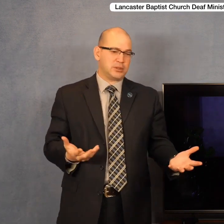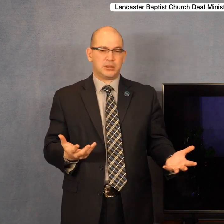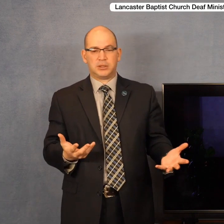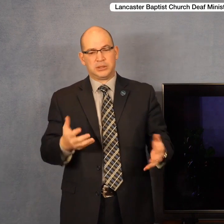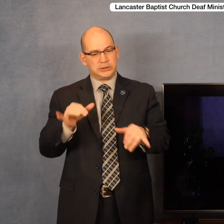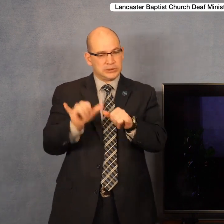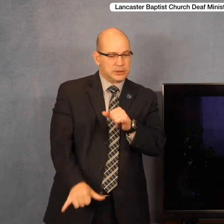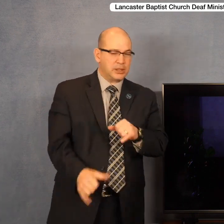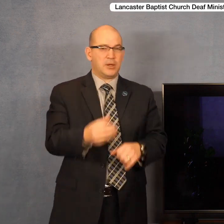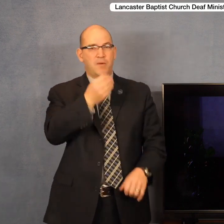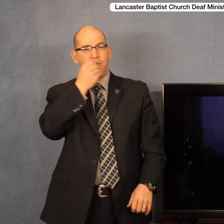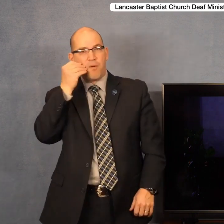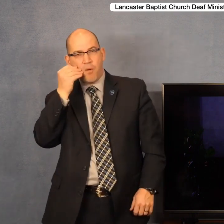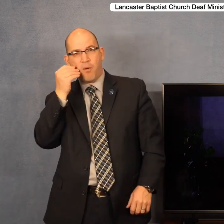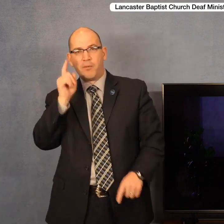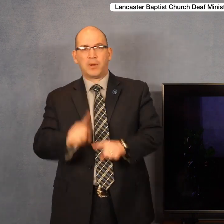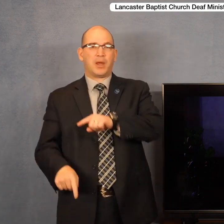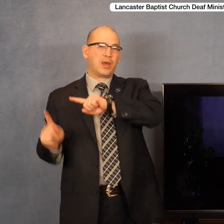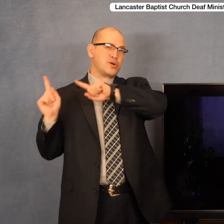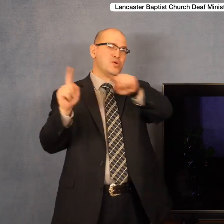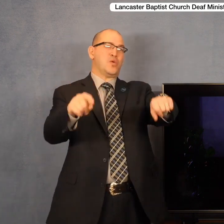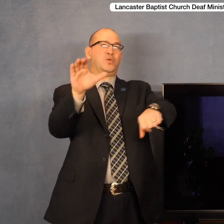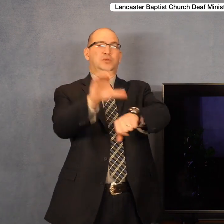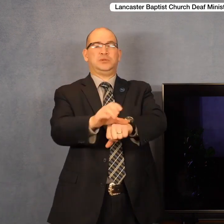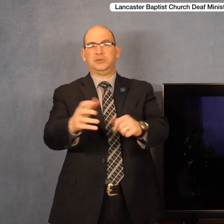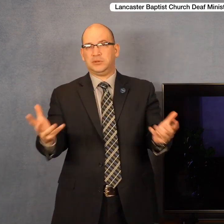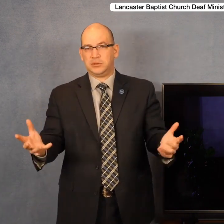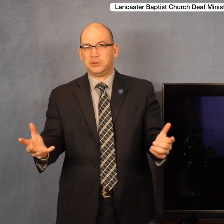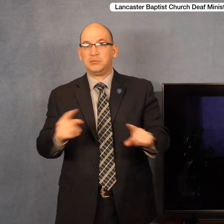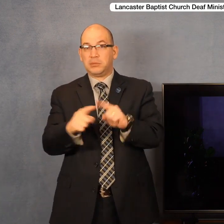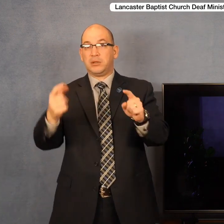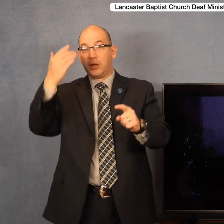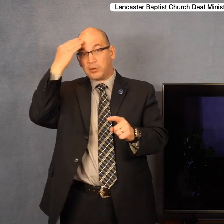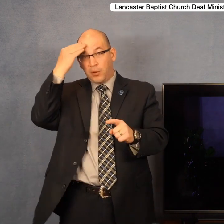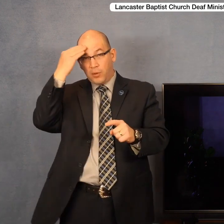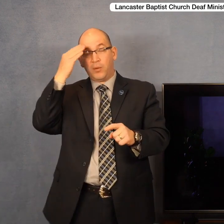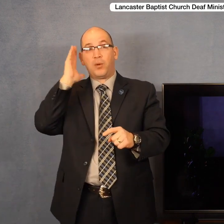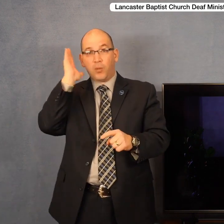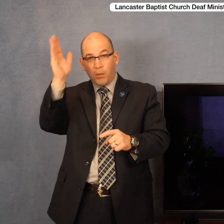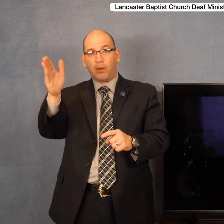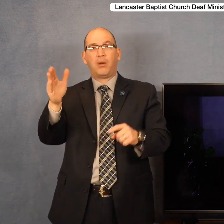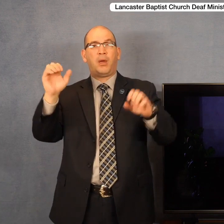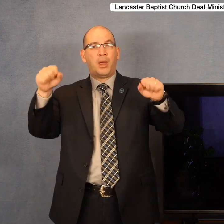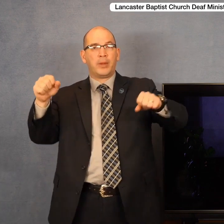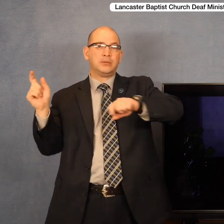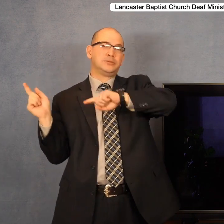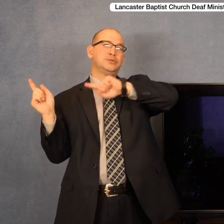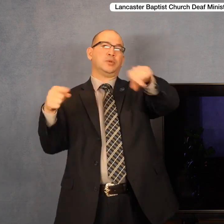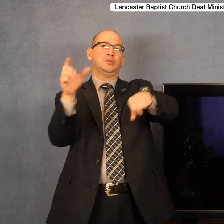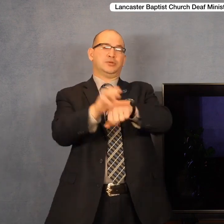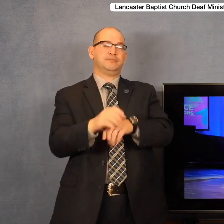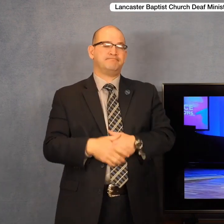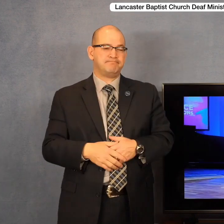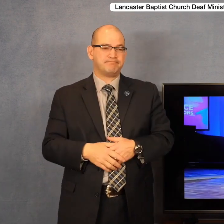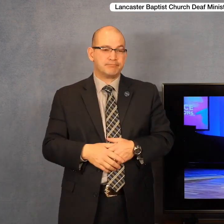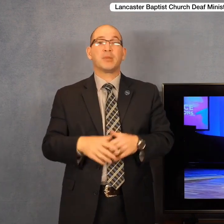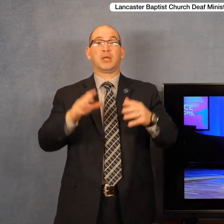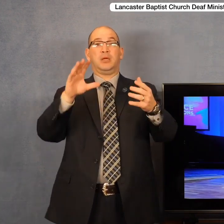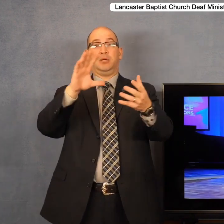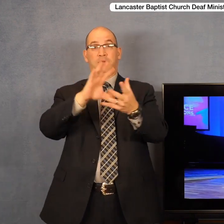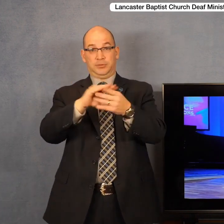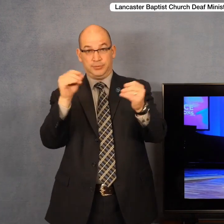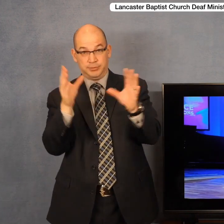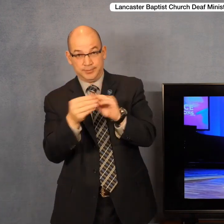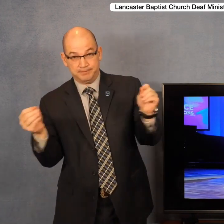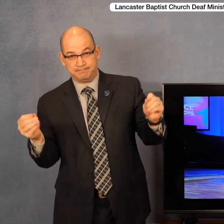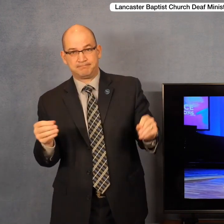do, especially worship the Lord. And that day is coming as we go through this time of isolation. I heard about one